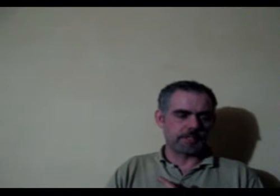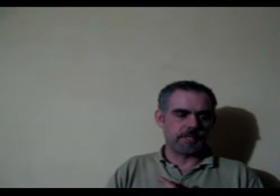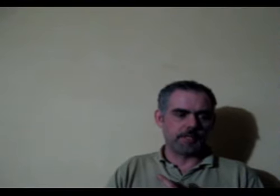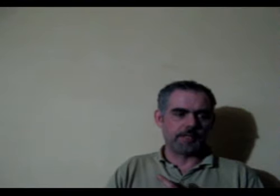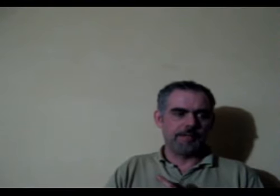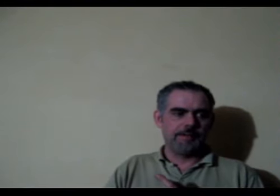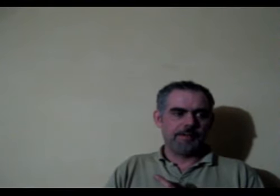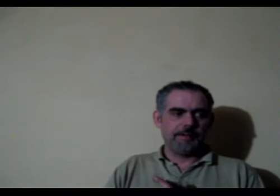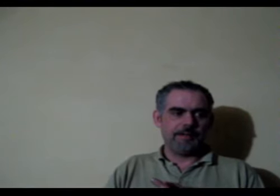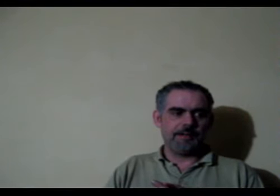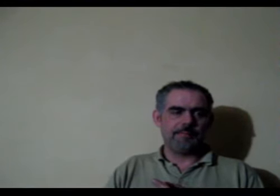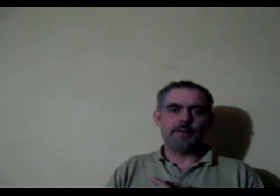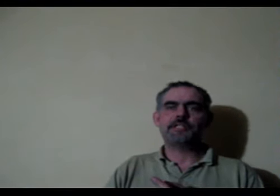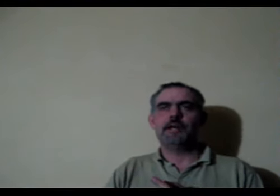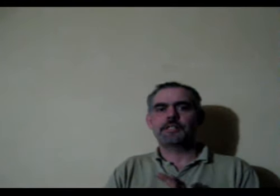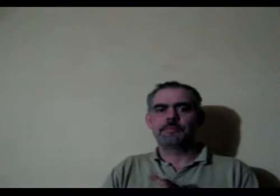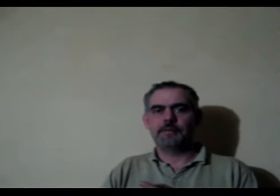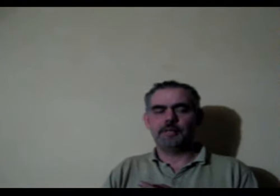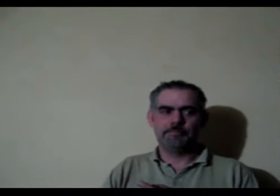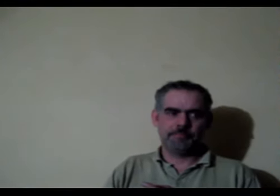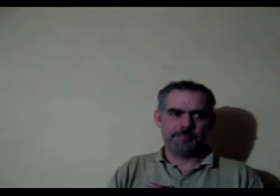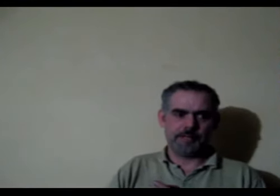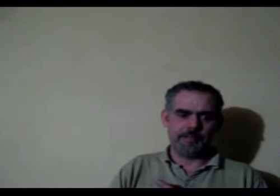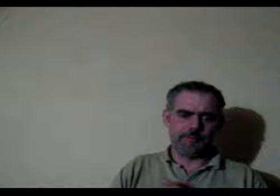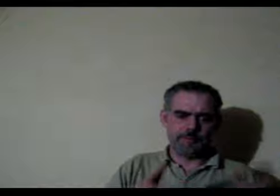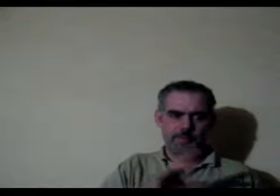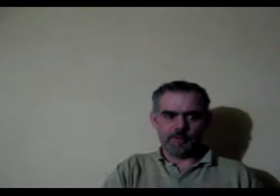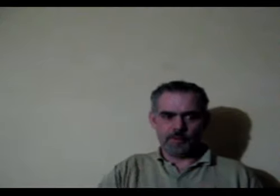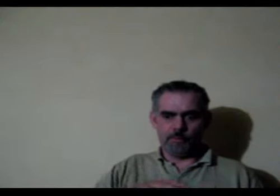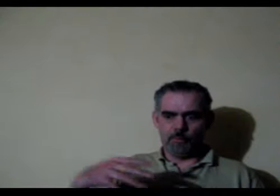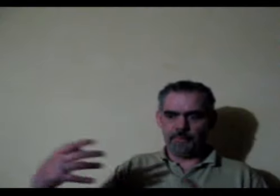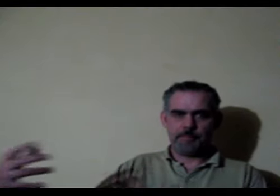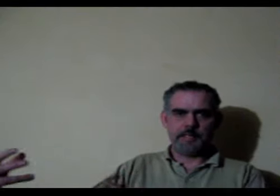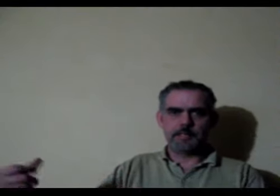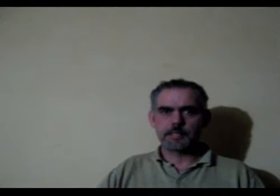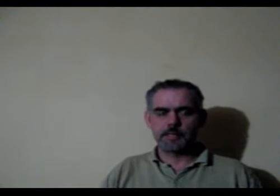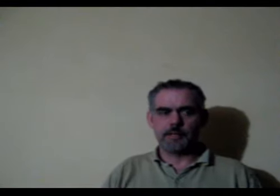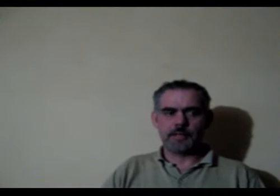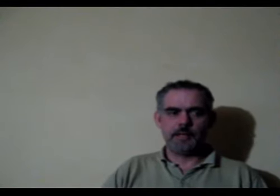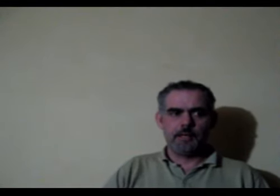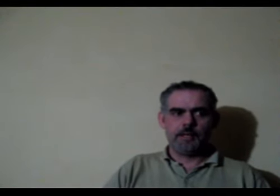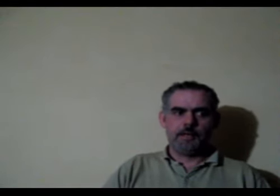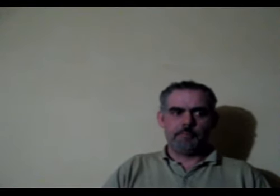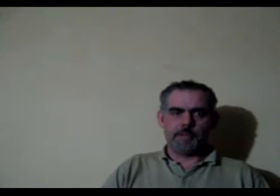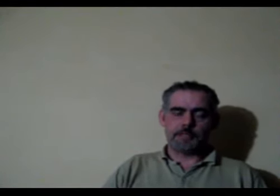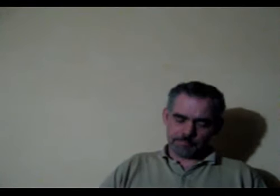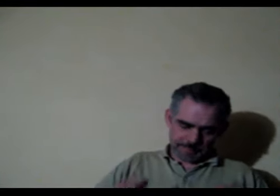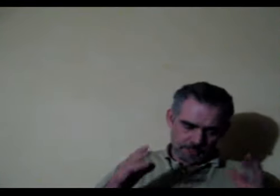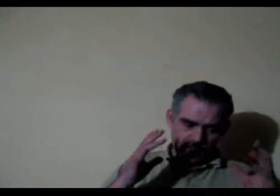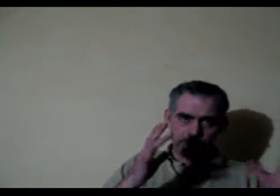concerning brain size and what that means OK Because it's not an